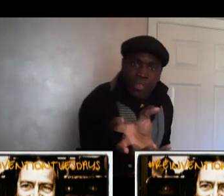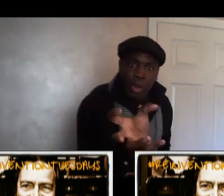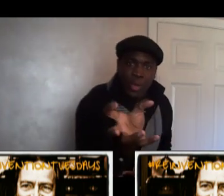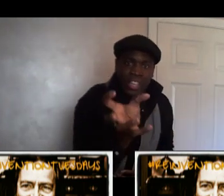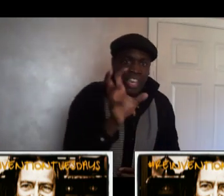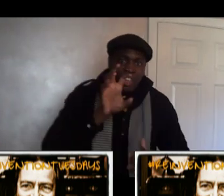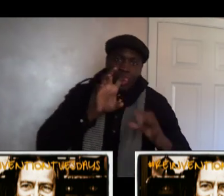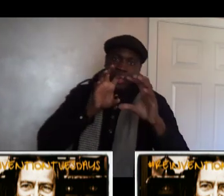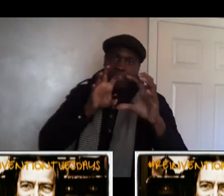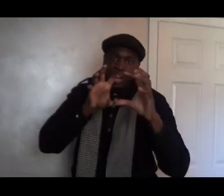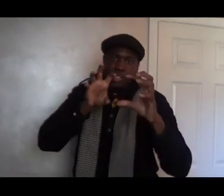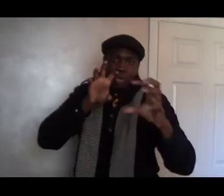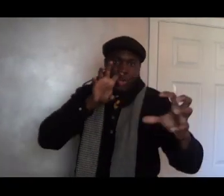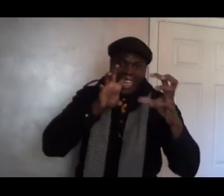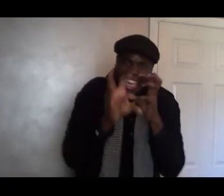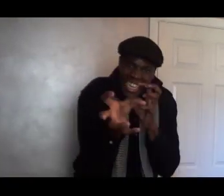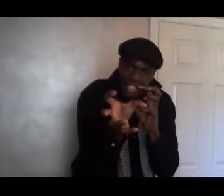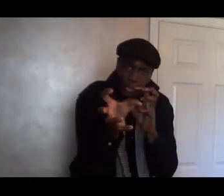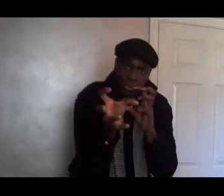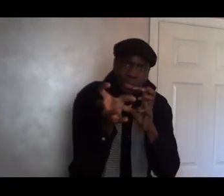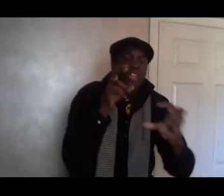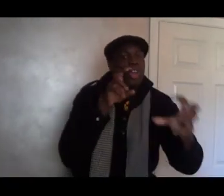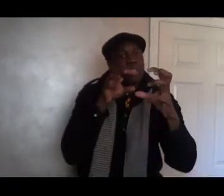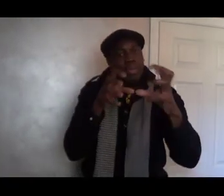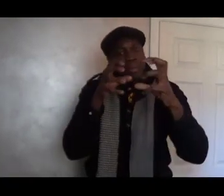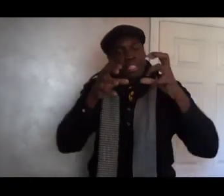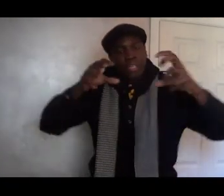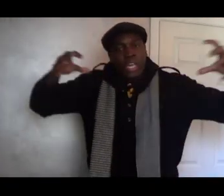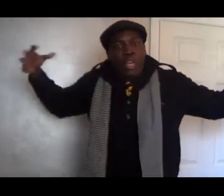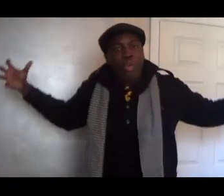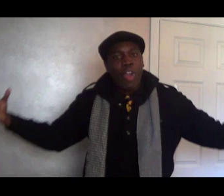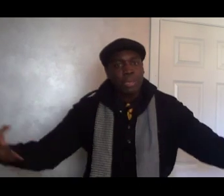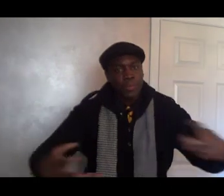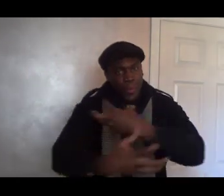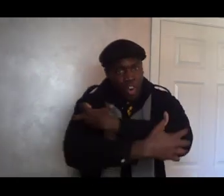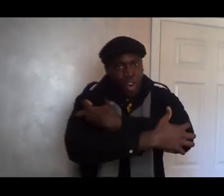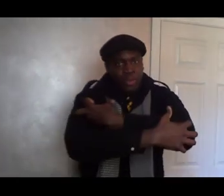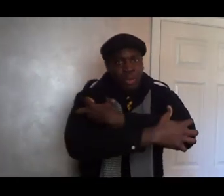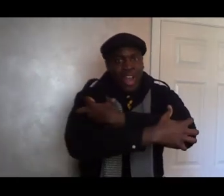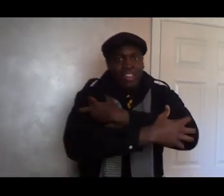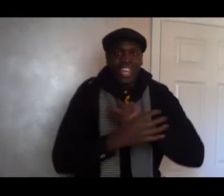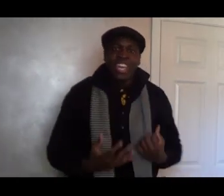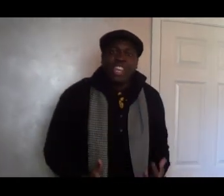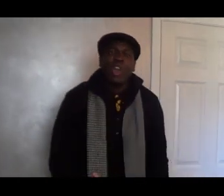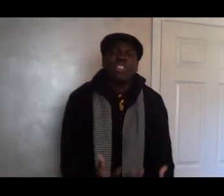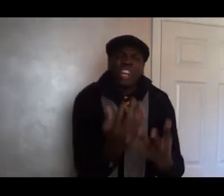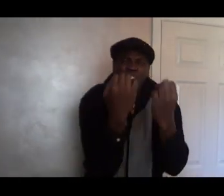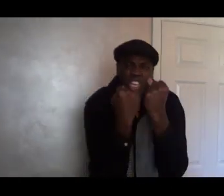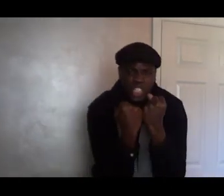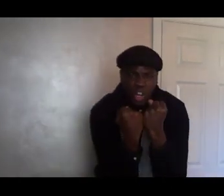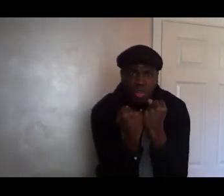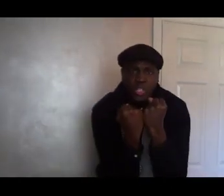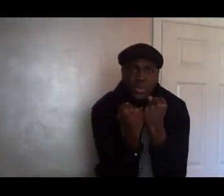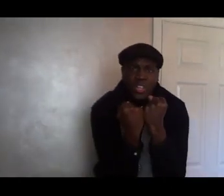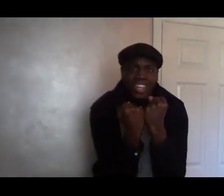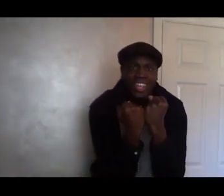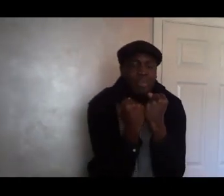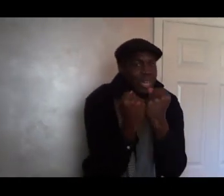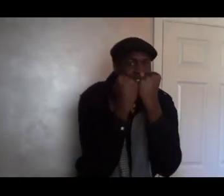with it. You have to be able to relate to it. You have to be able to grasp your arms around it. You have to clutch on to it. Because